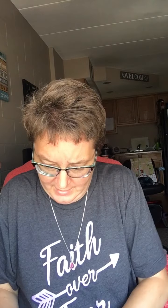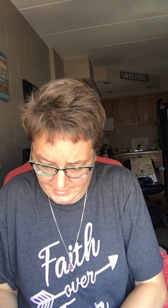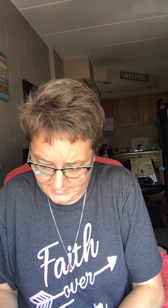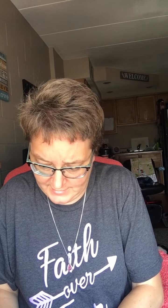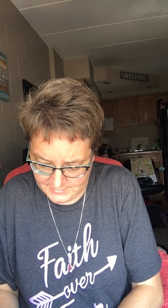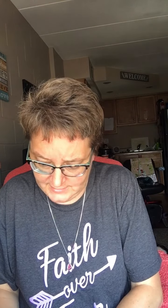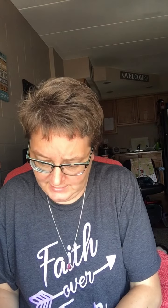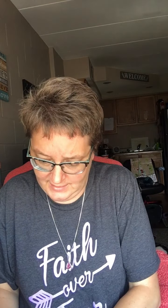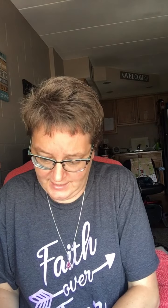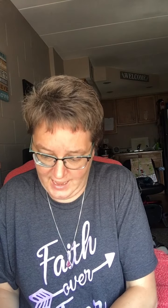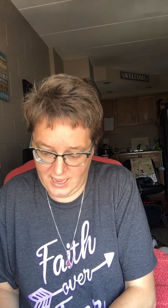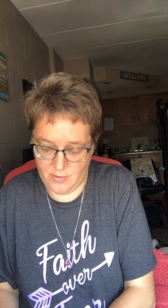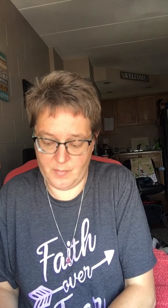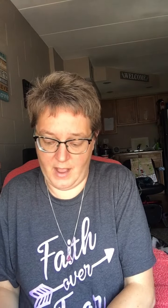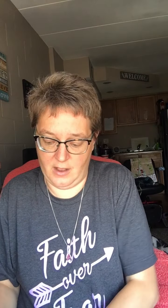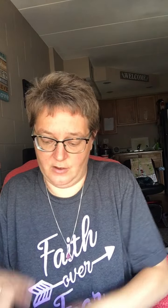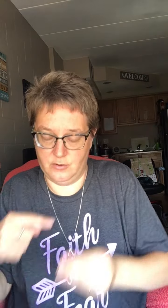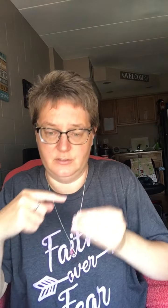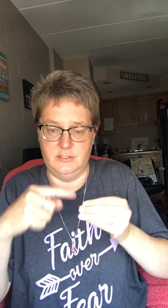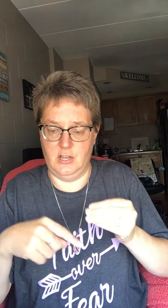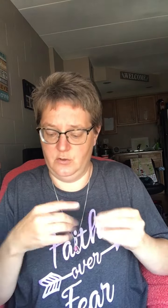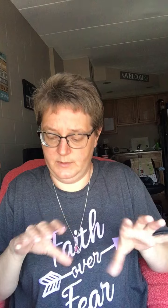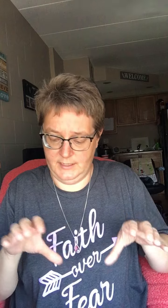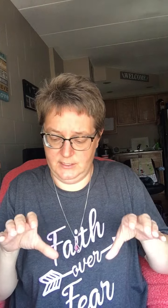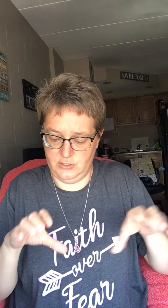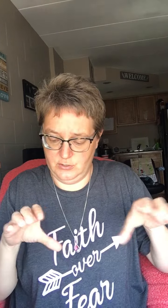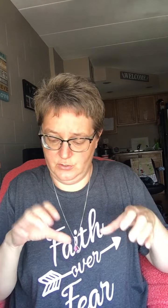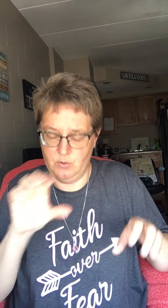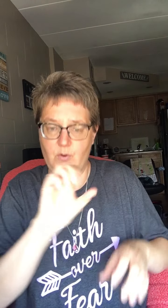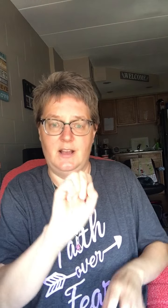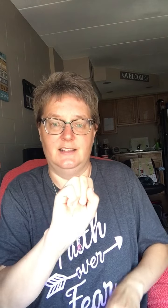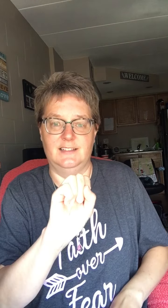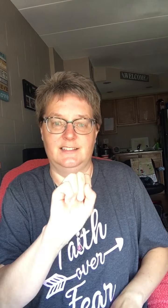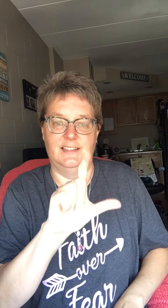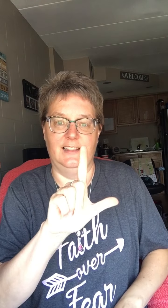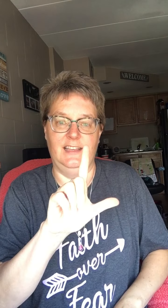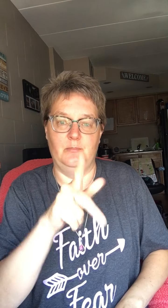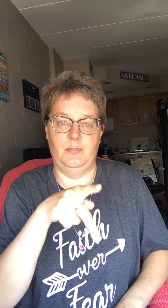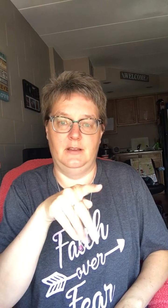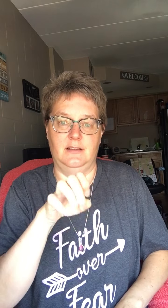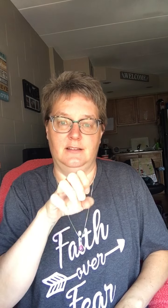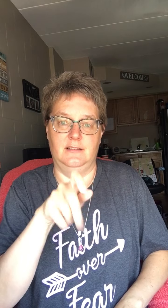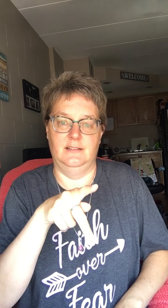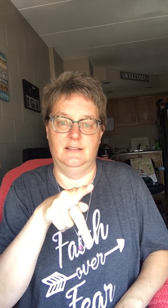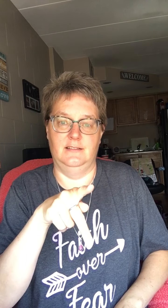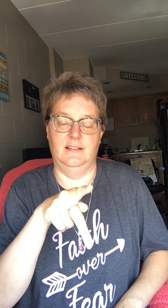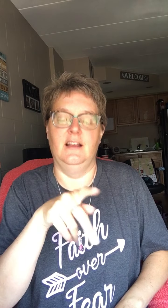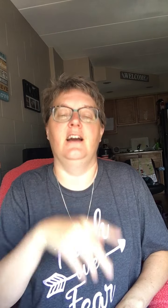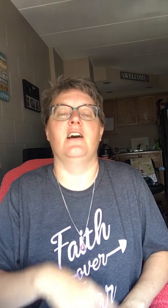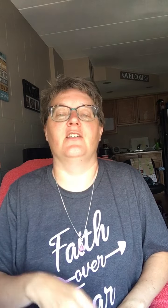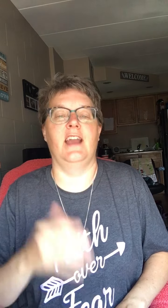If I'm let's see. How about we do sleep? Okay?